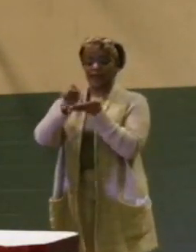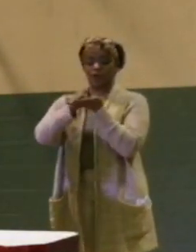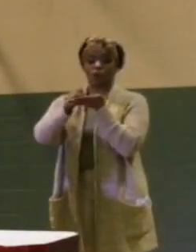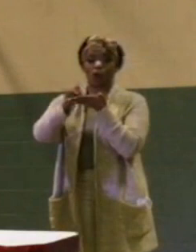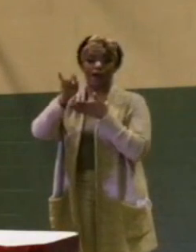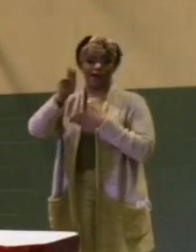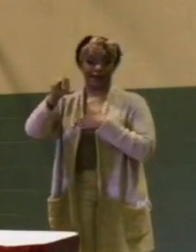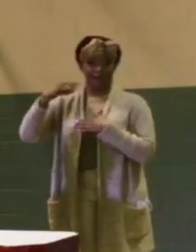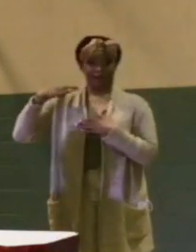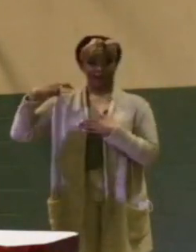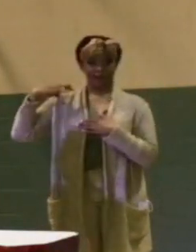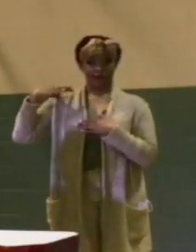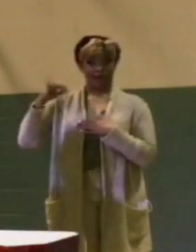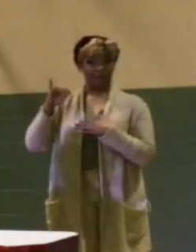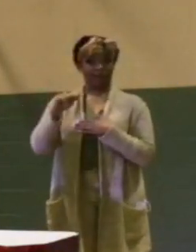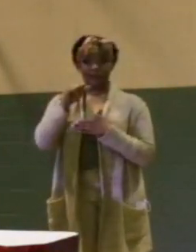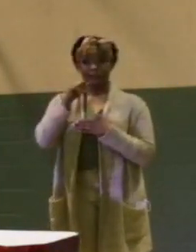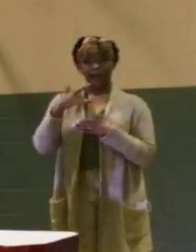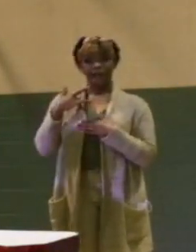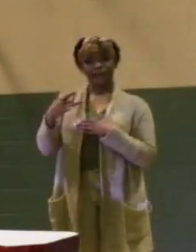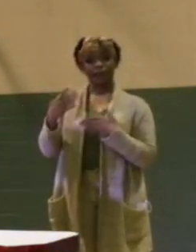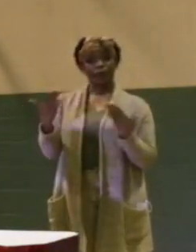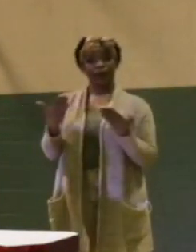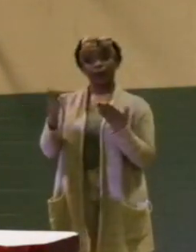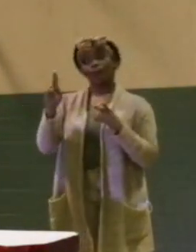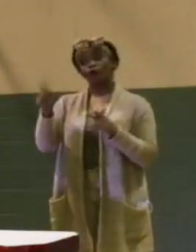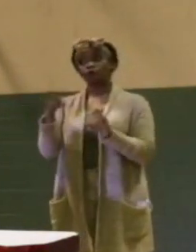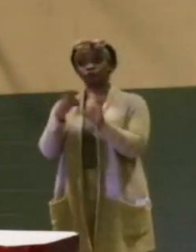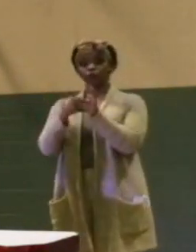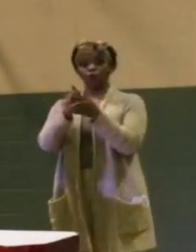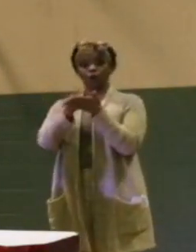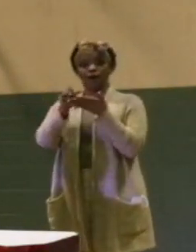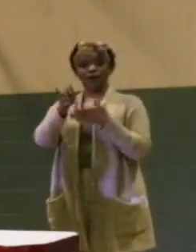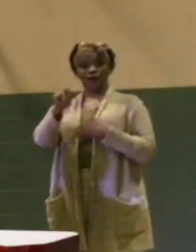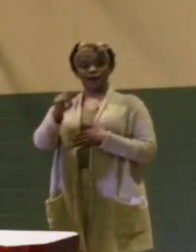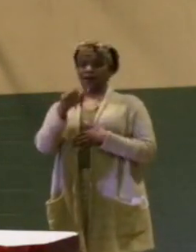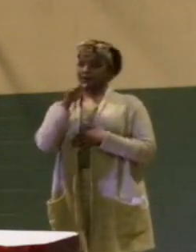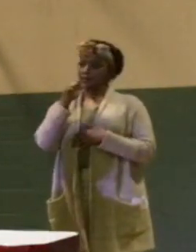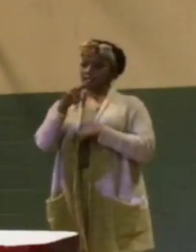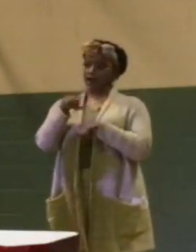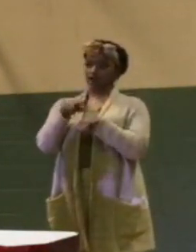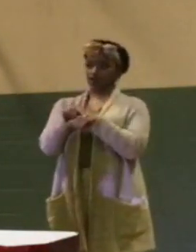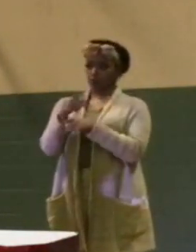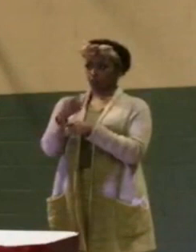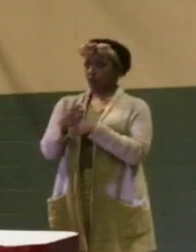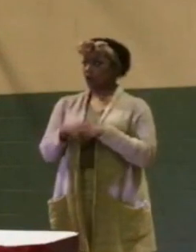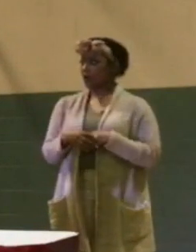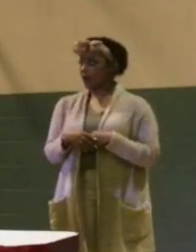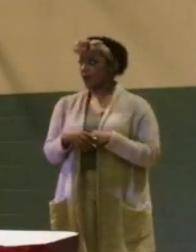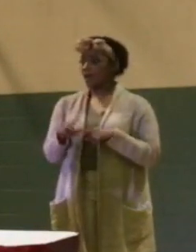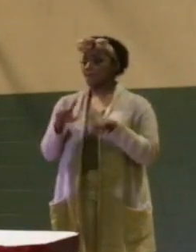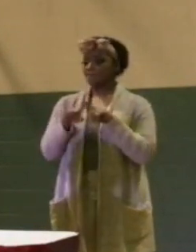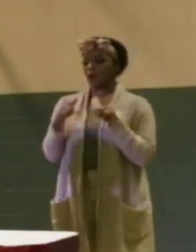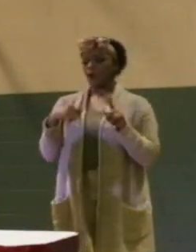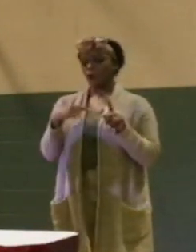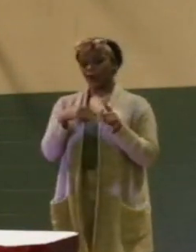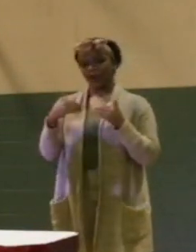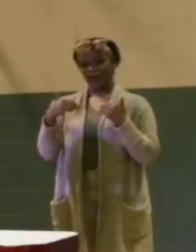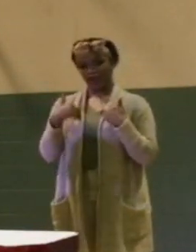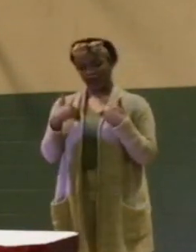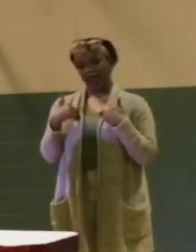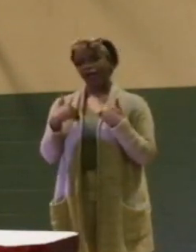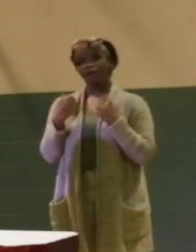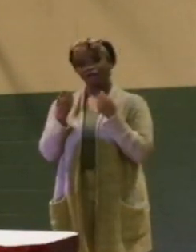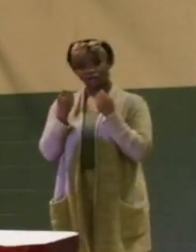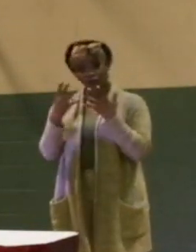That's an unusual thing in our area. It's an unusual thing in our city, right? But we have a number of